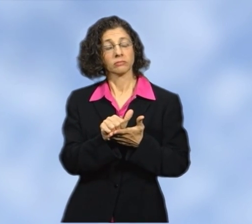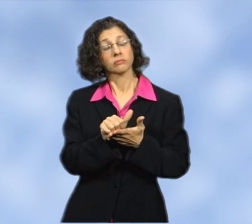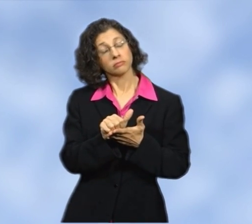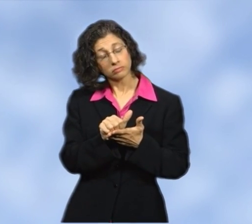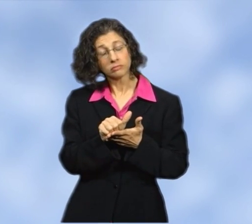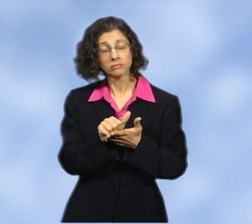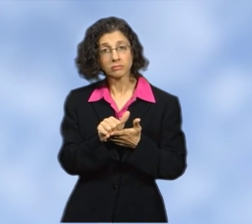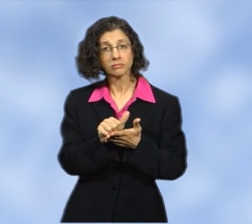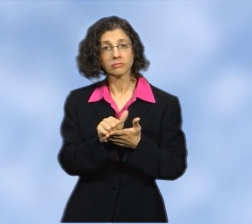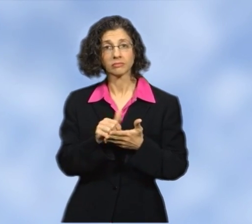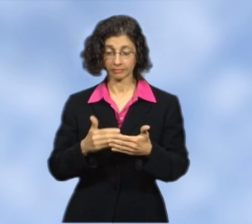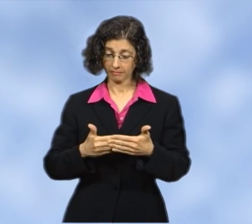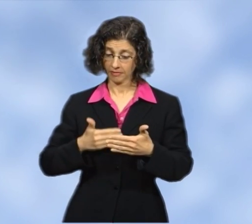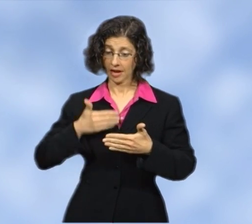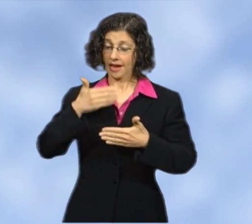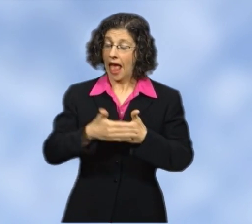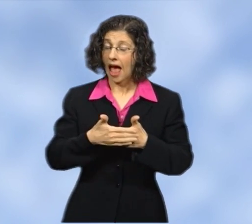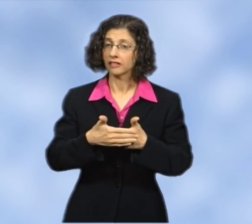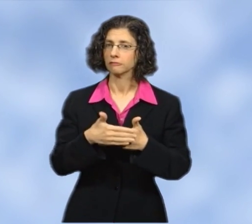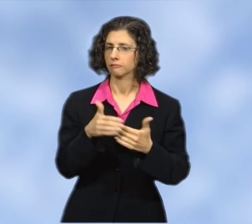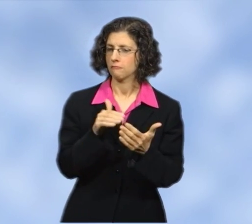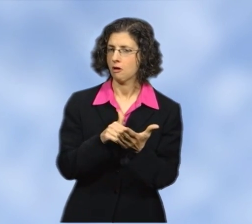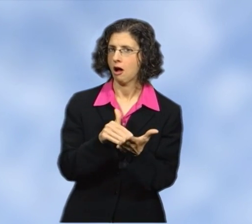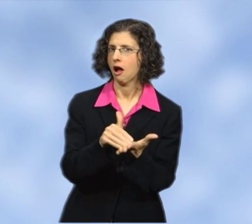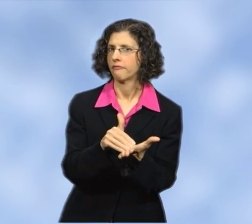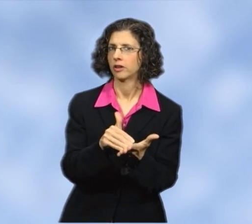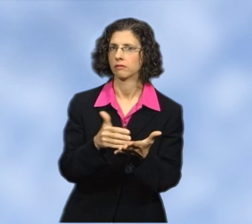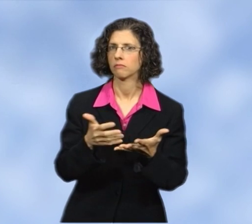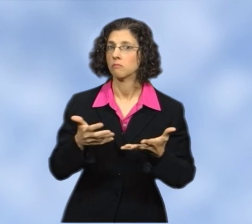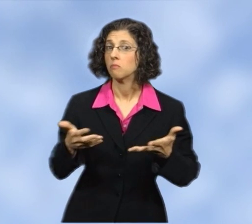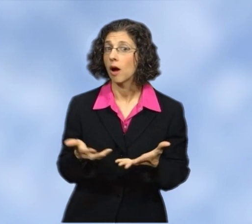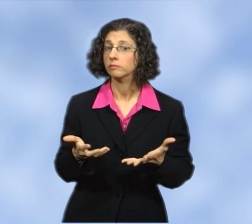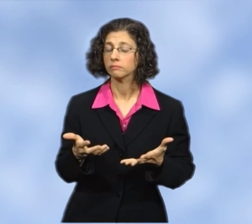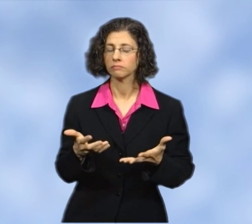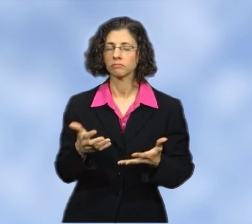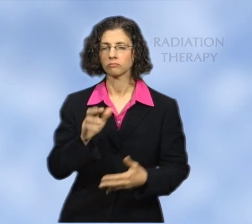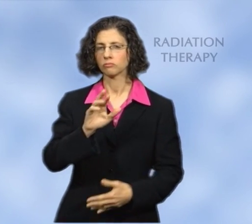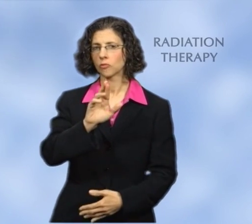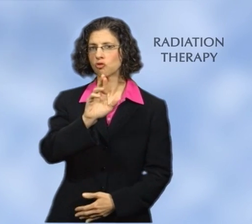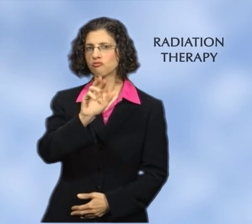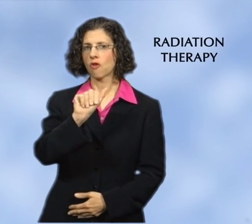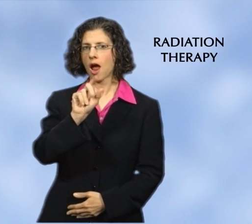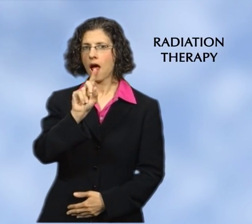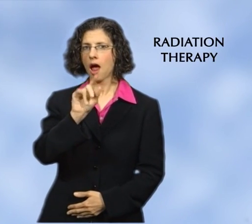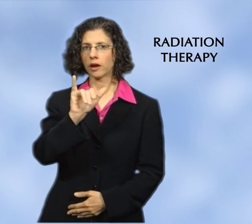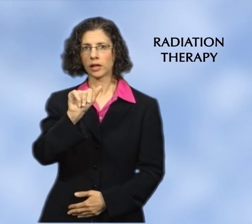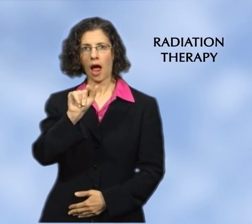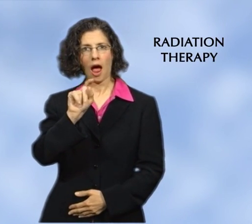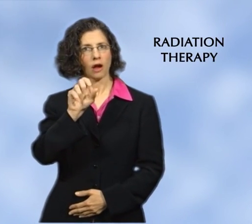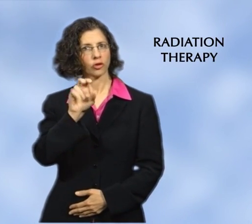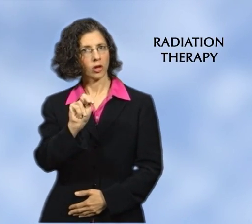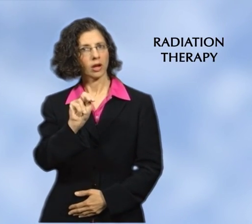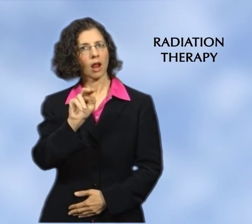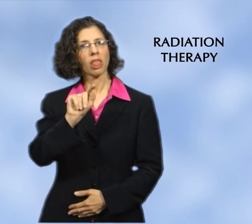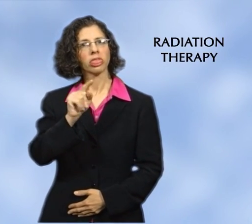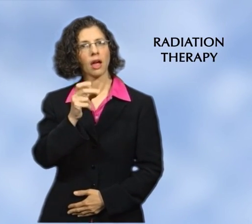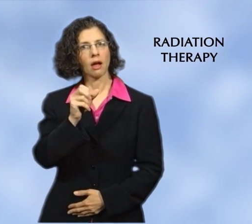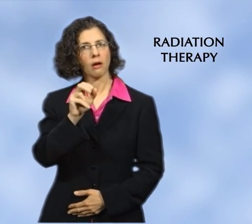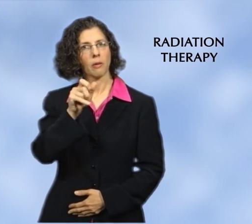cancer is all gone. Therefore, a lumpectomy is almost always